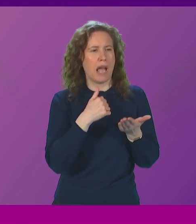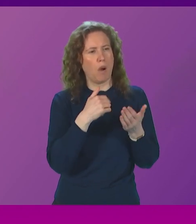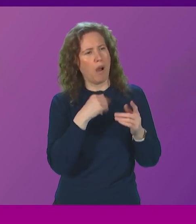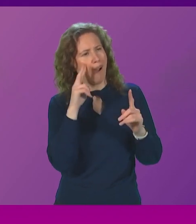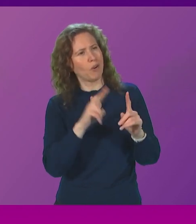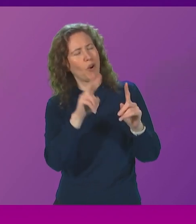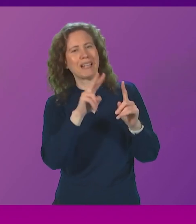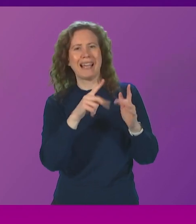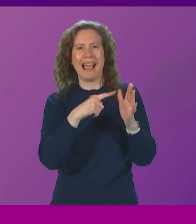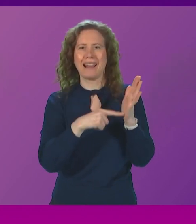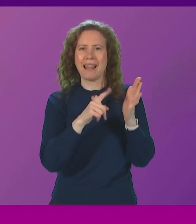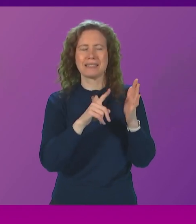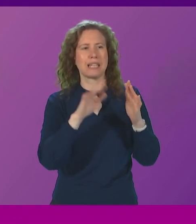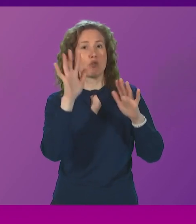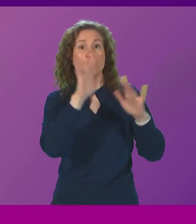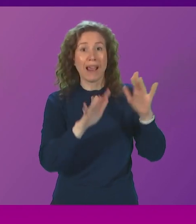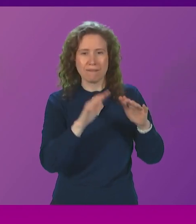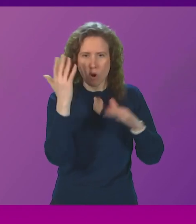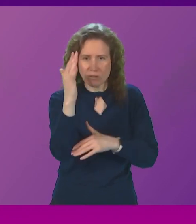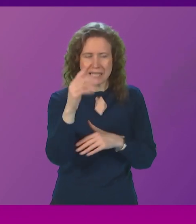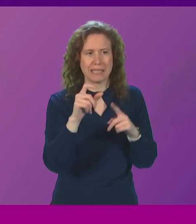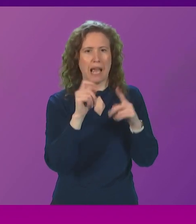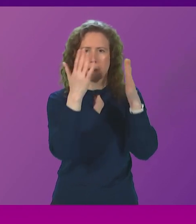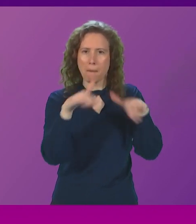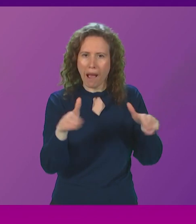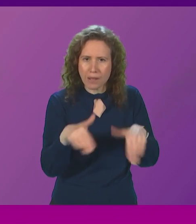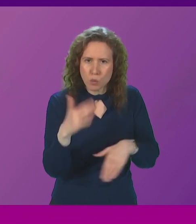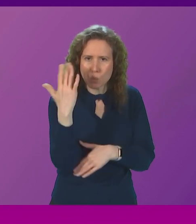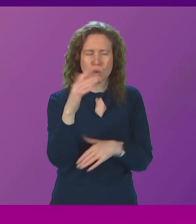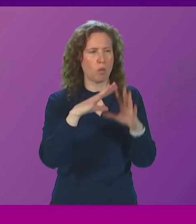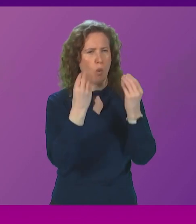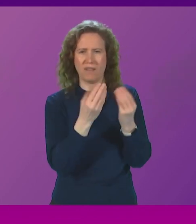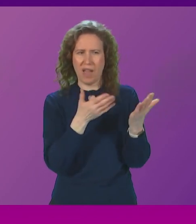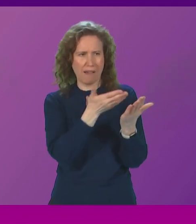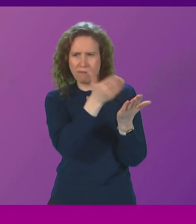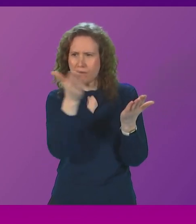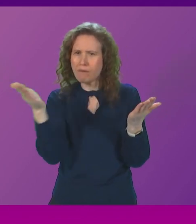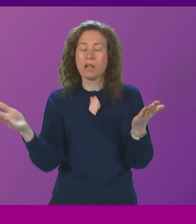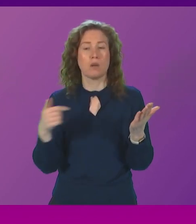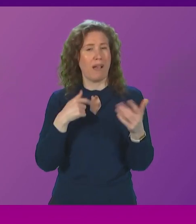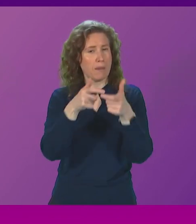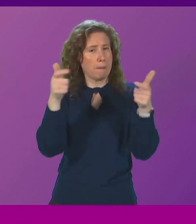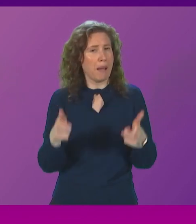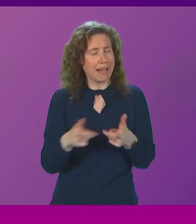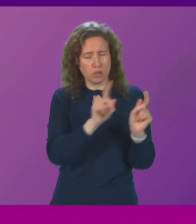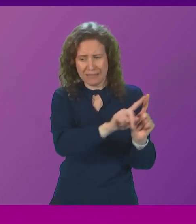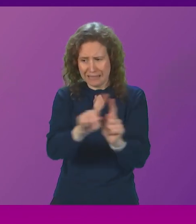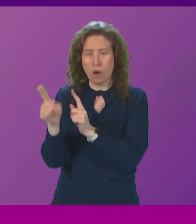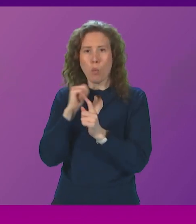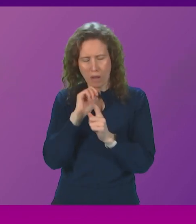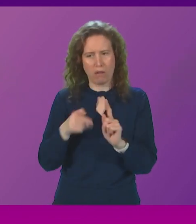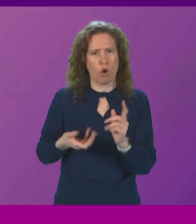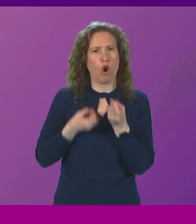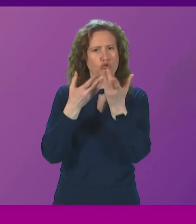Atlantic rainforests and Caledonian pine woods as well the package of measures will deliver towards net zero and restore the